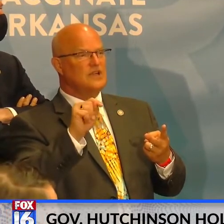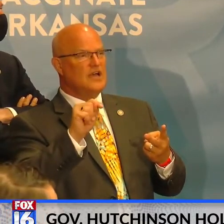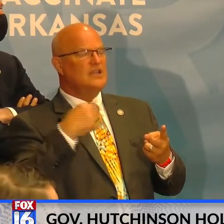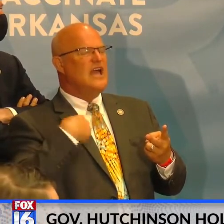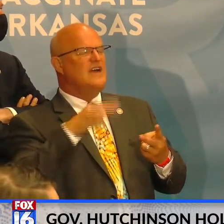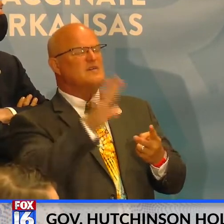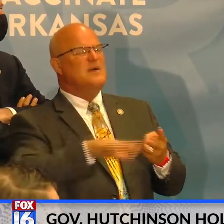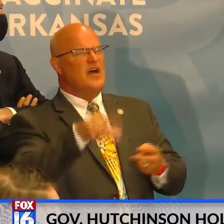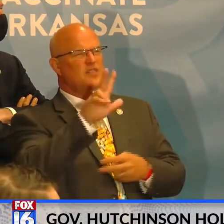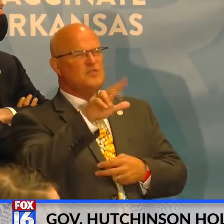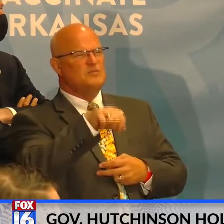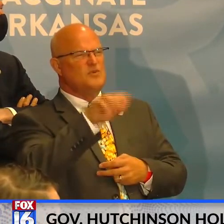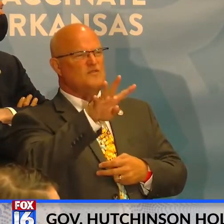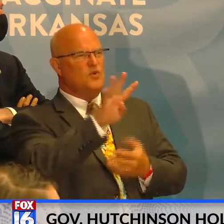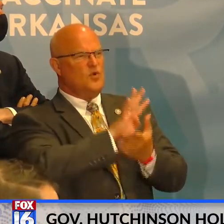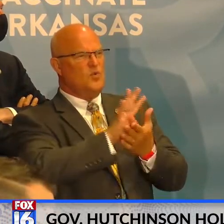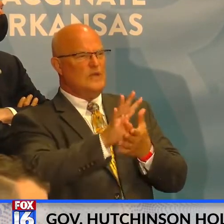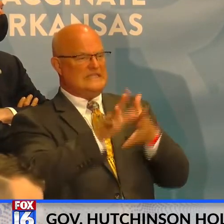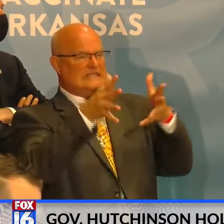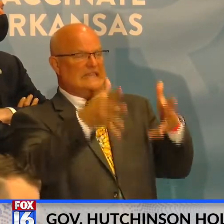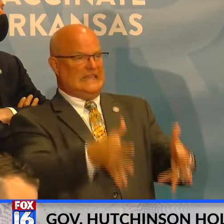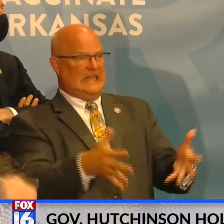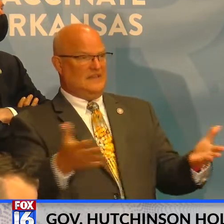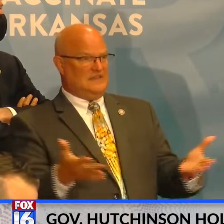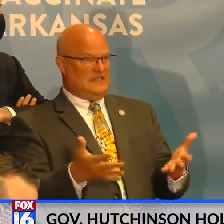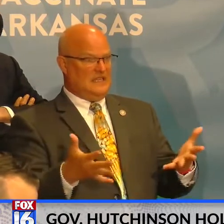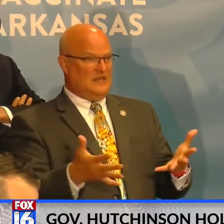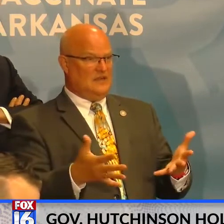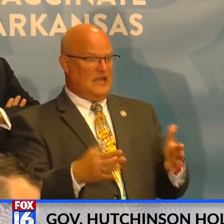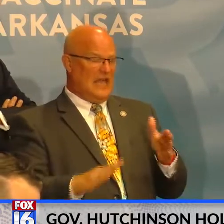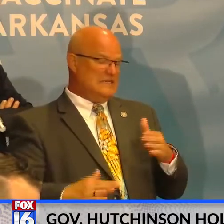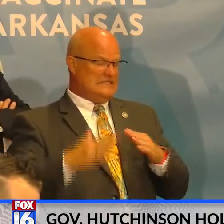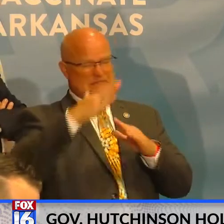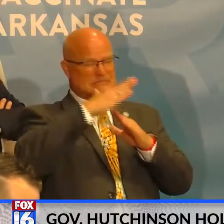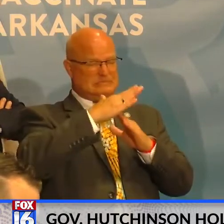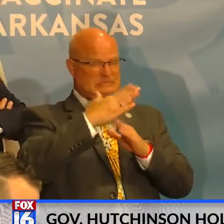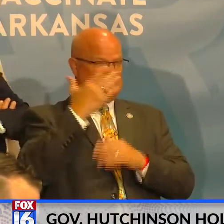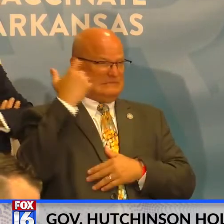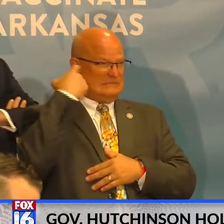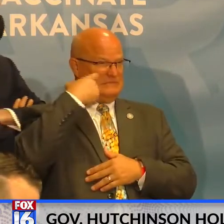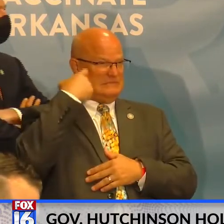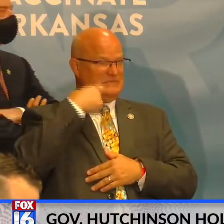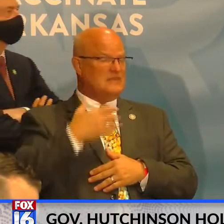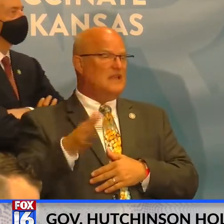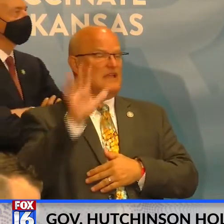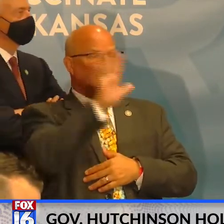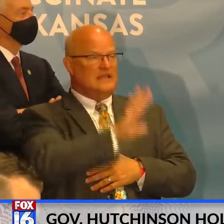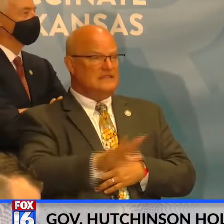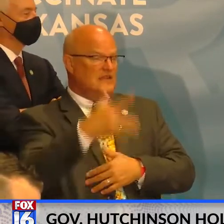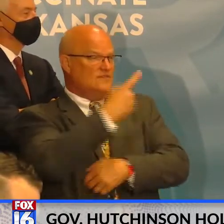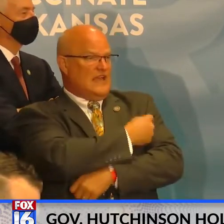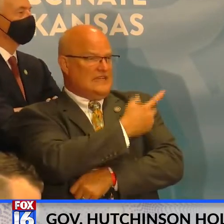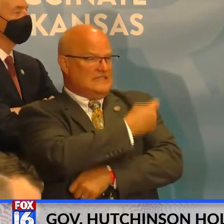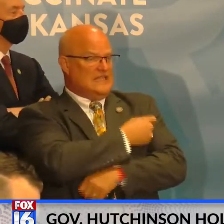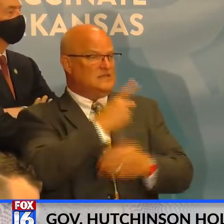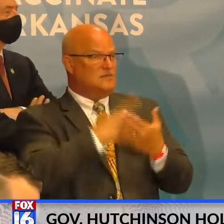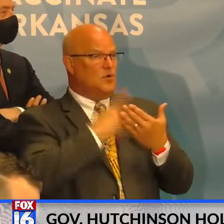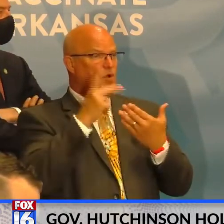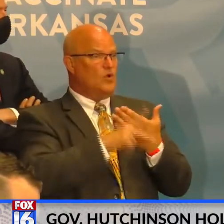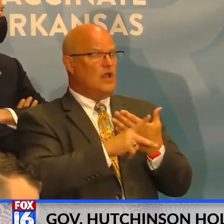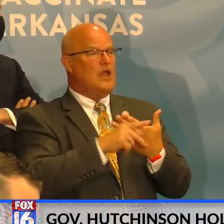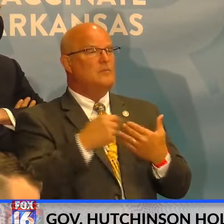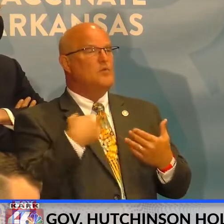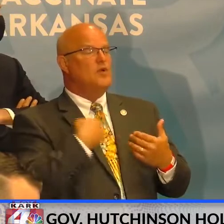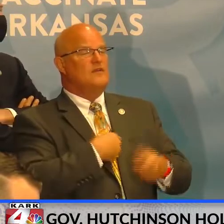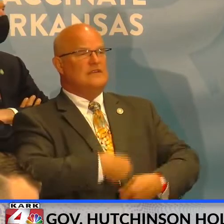about 3.4 weeks worth of supply at our peak at our highest point throughout the entire vaccination program. We've